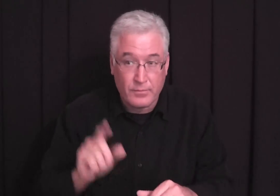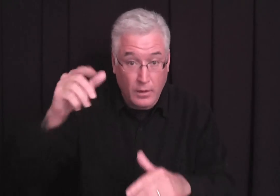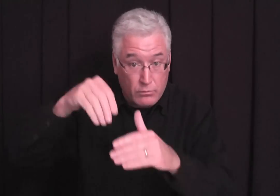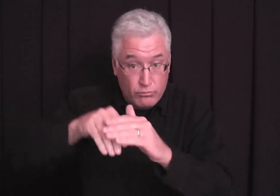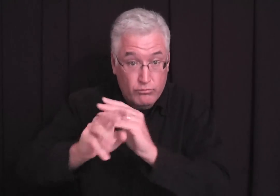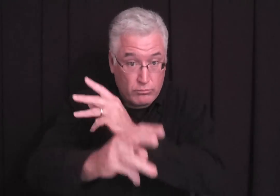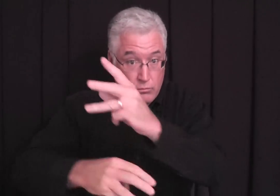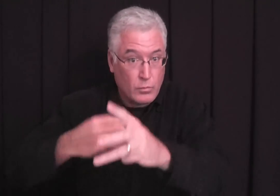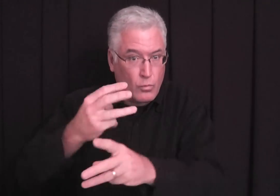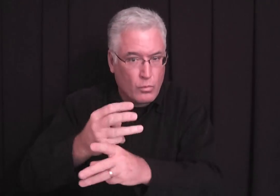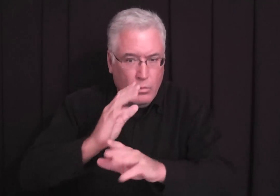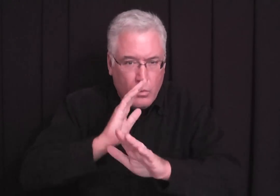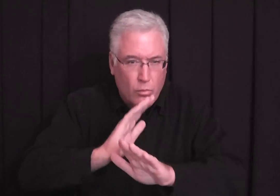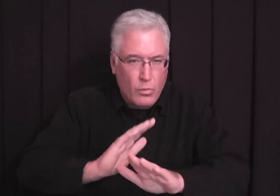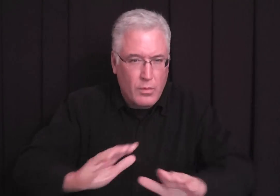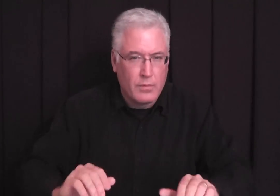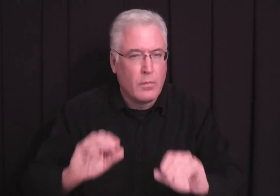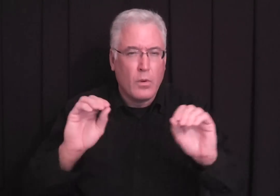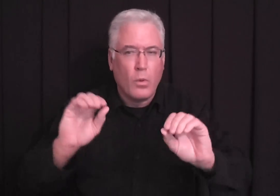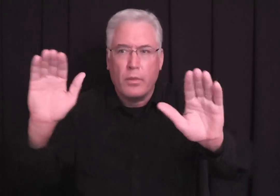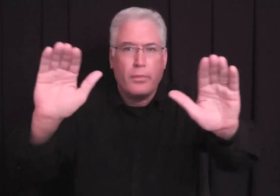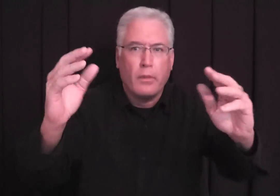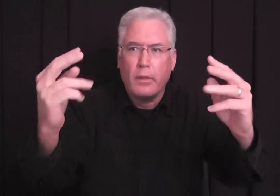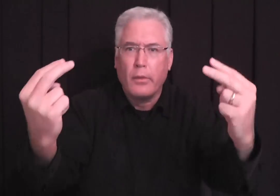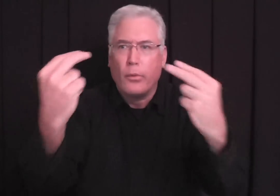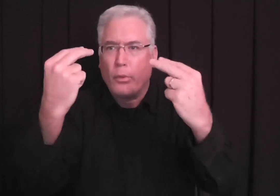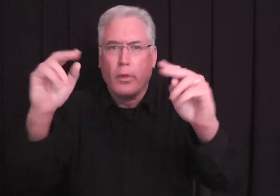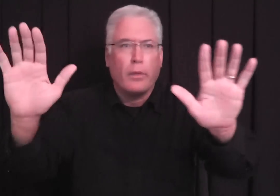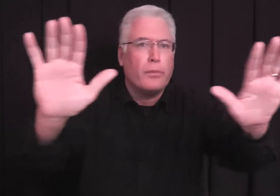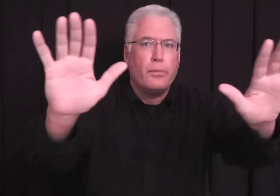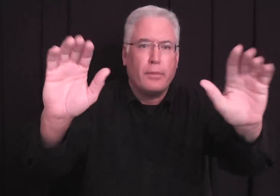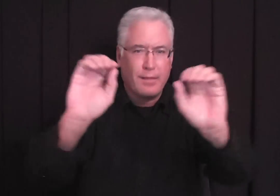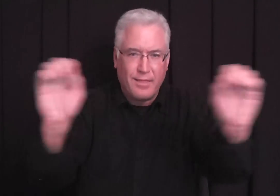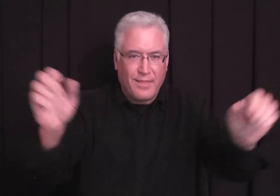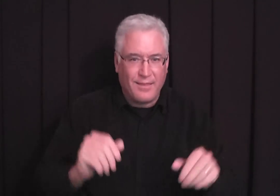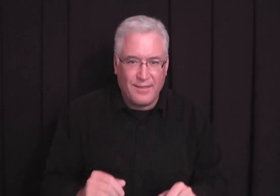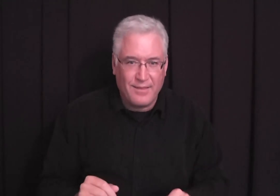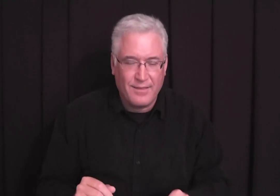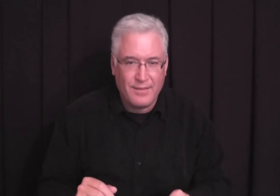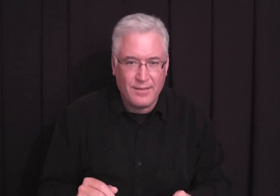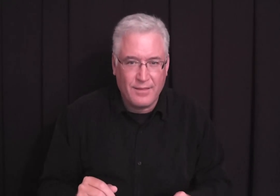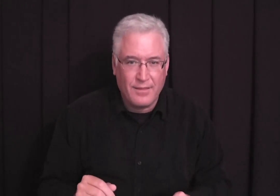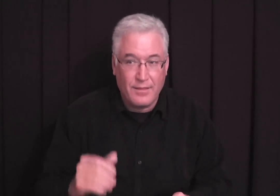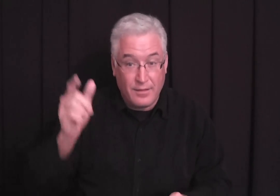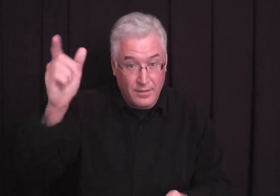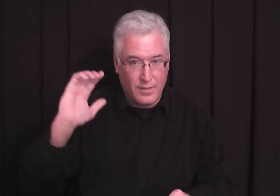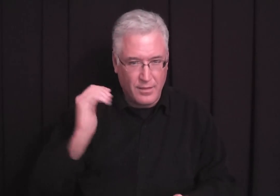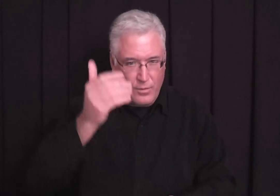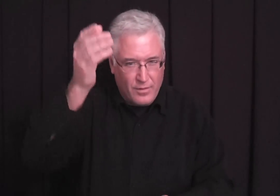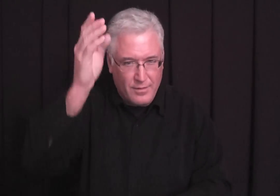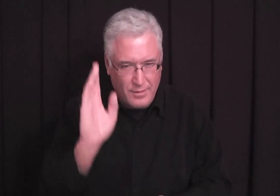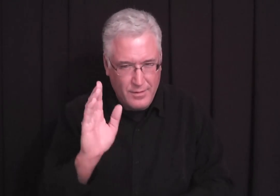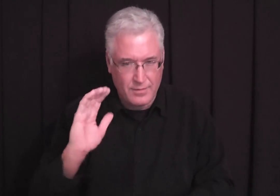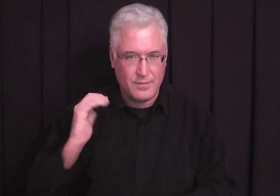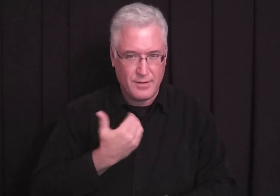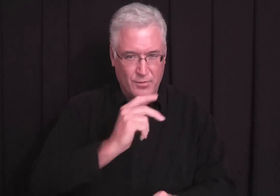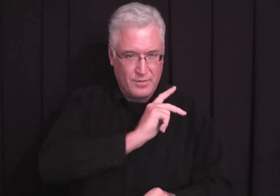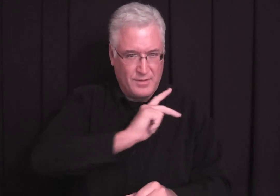to earth, He became flesh and entered the world quietly with no fanfare to himself. He is our